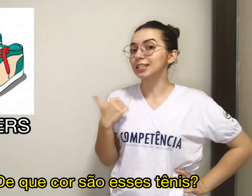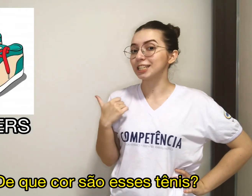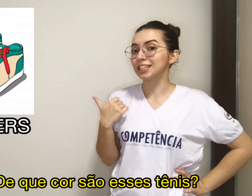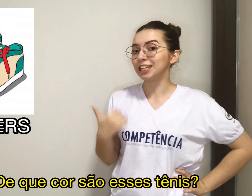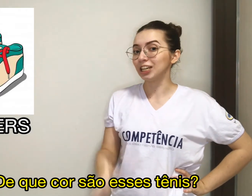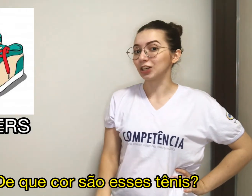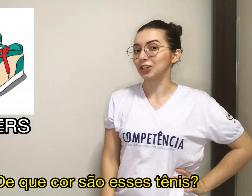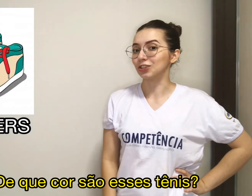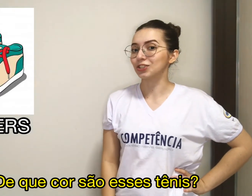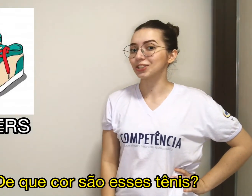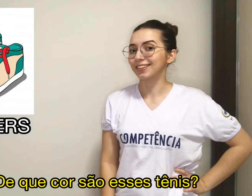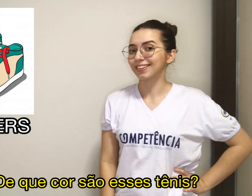sneakers?